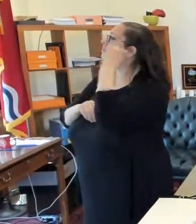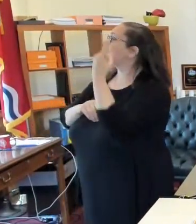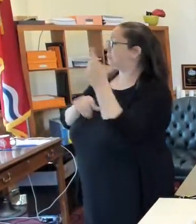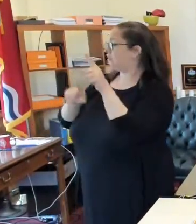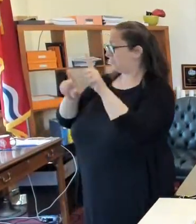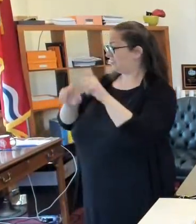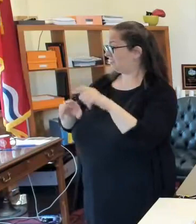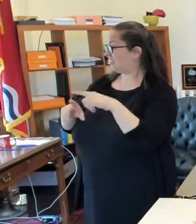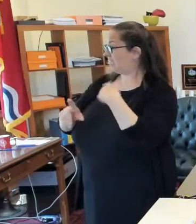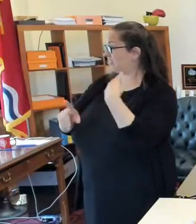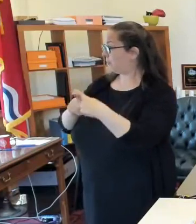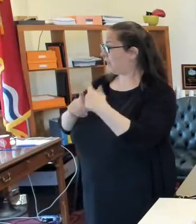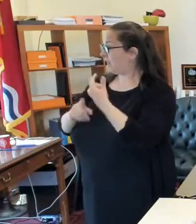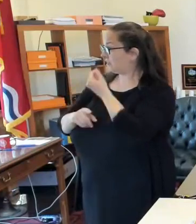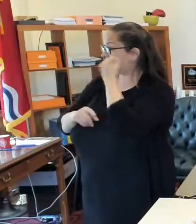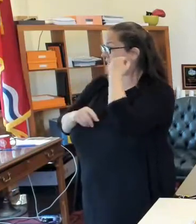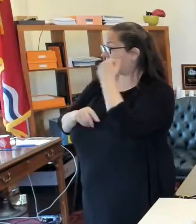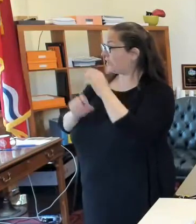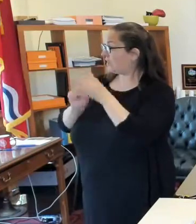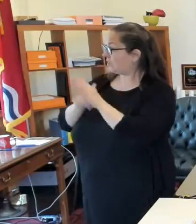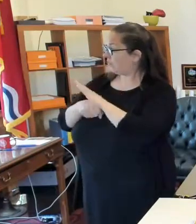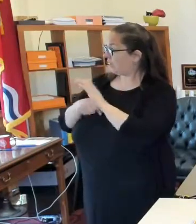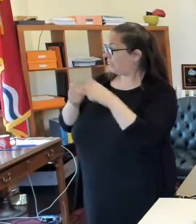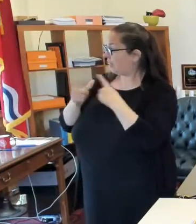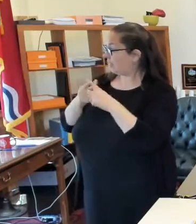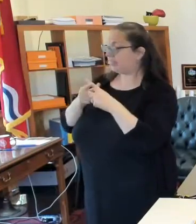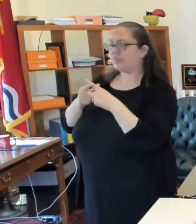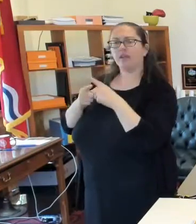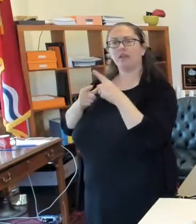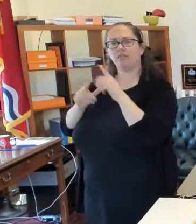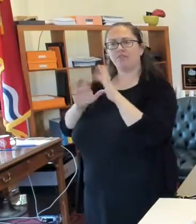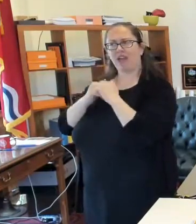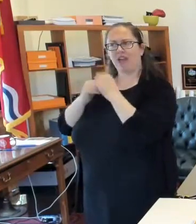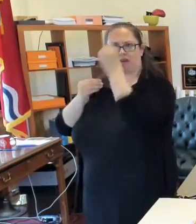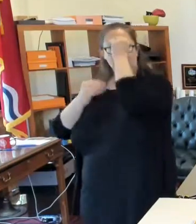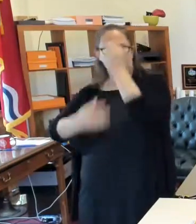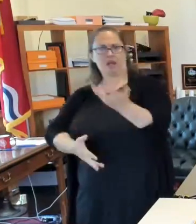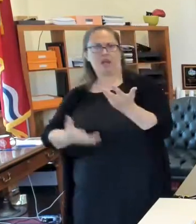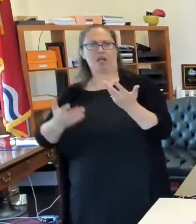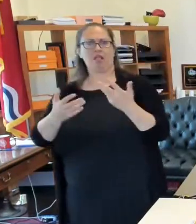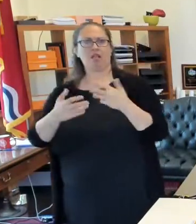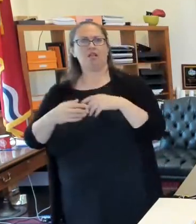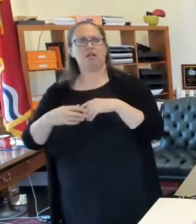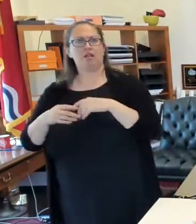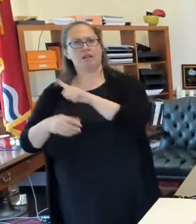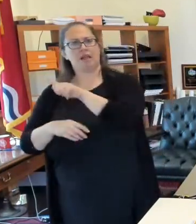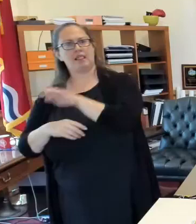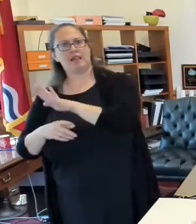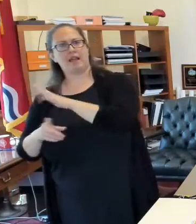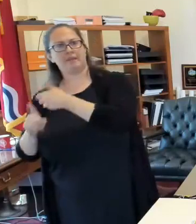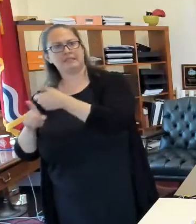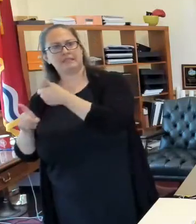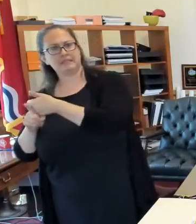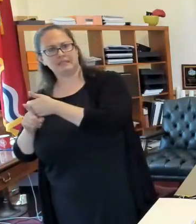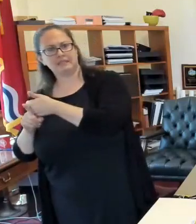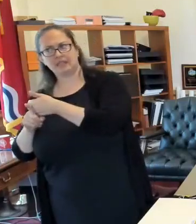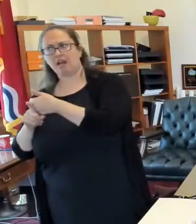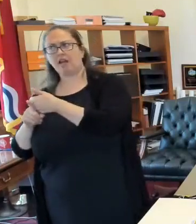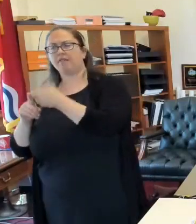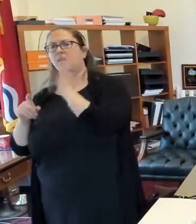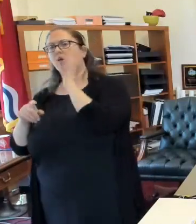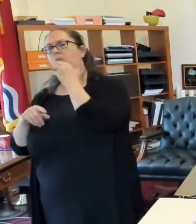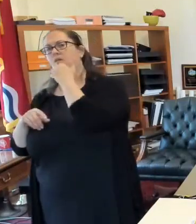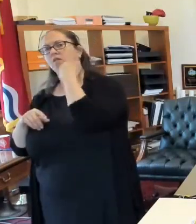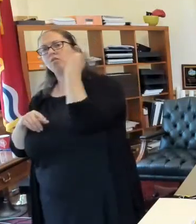COVID, do they get a phone call from the testing agency, the lab, or is it on the patient to call the health department to